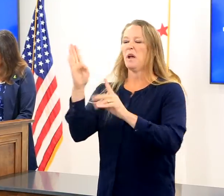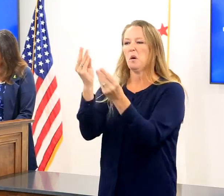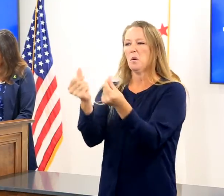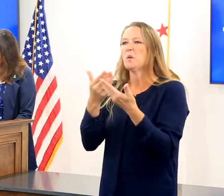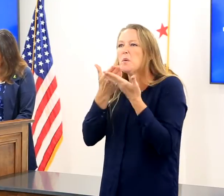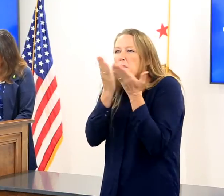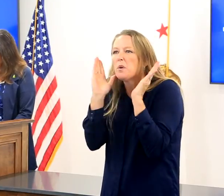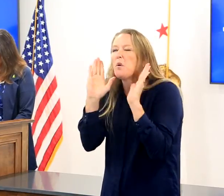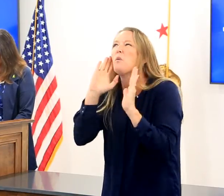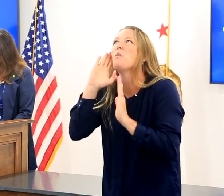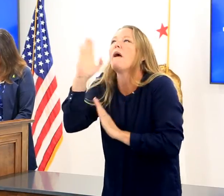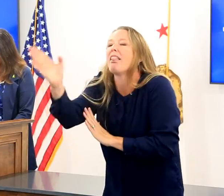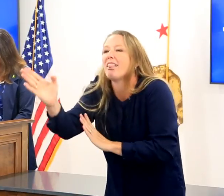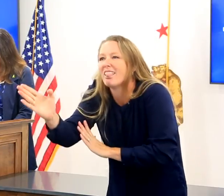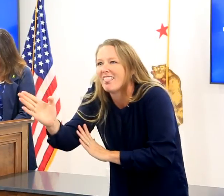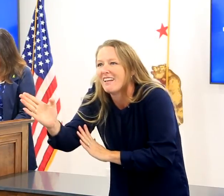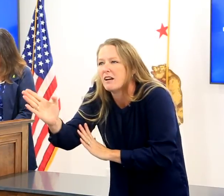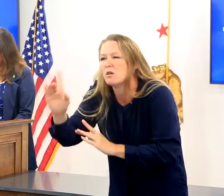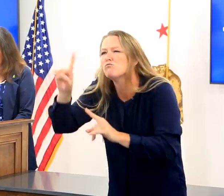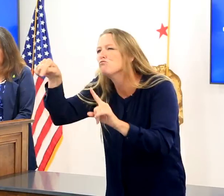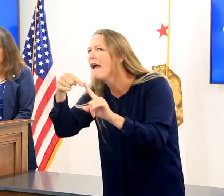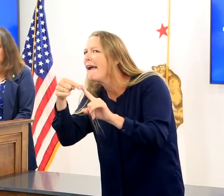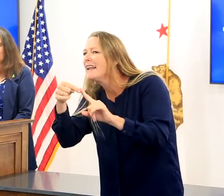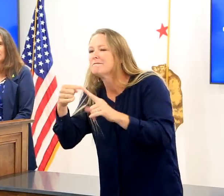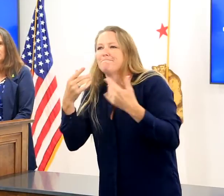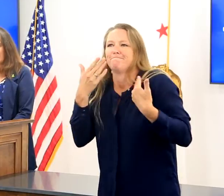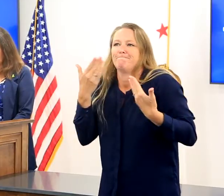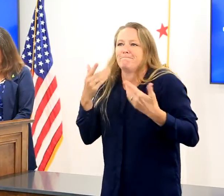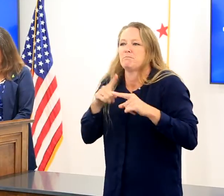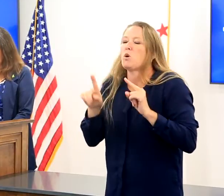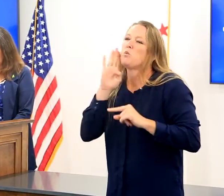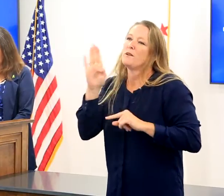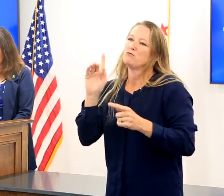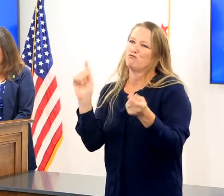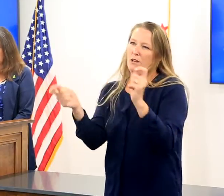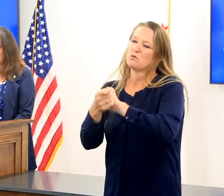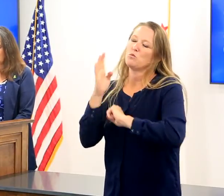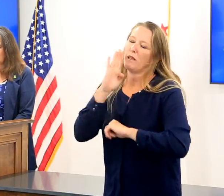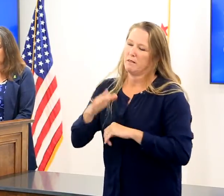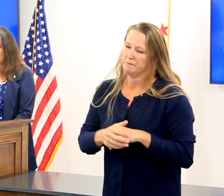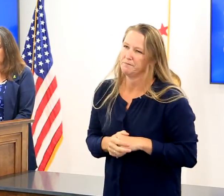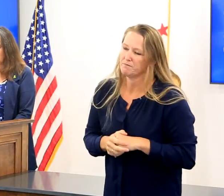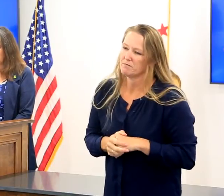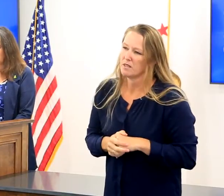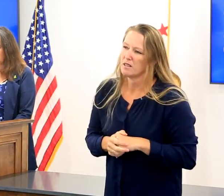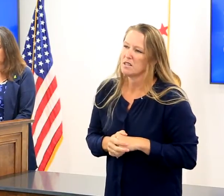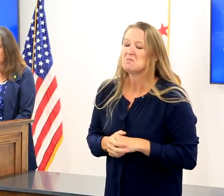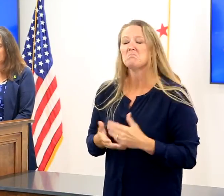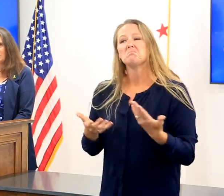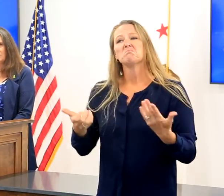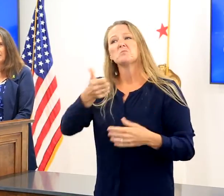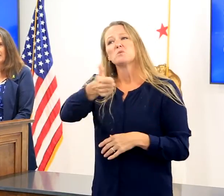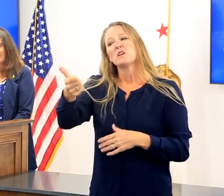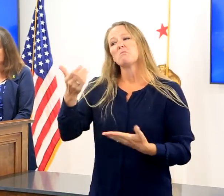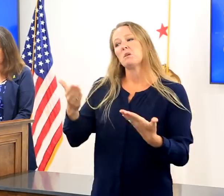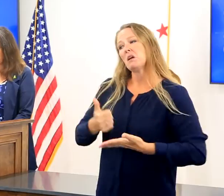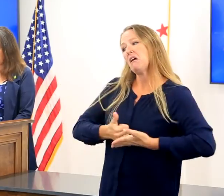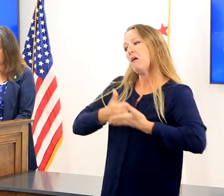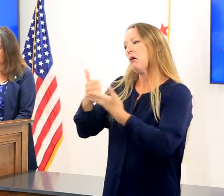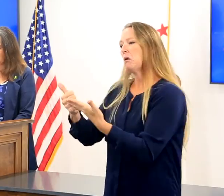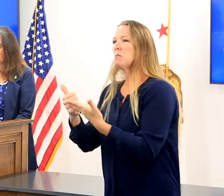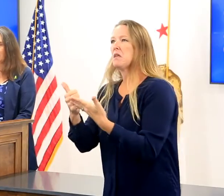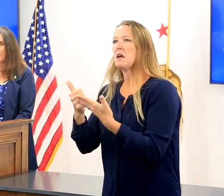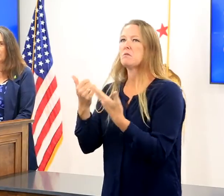This school year, please help arrange alternative school interactions to help continue to honor local students' personal and